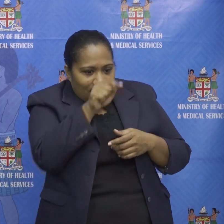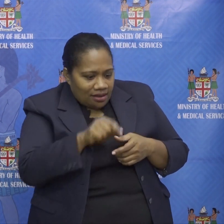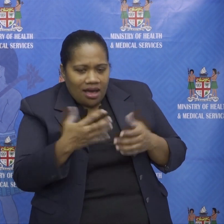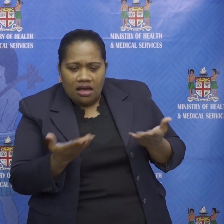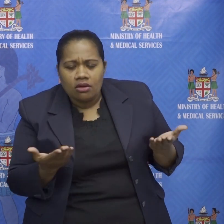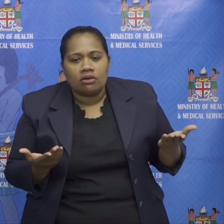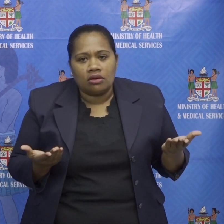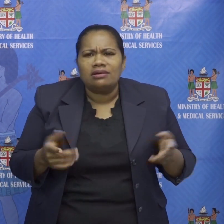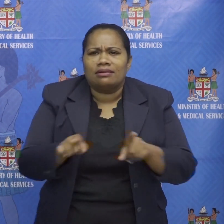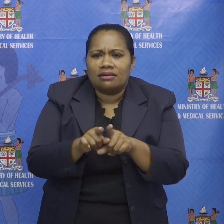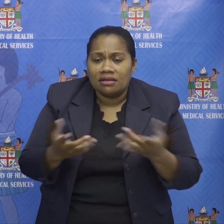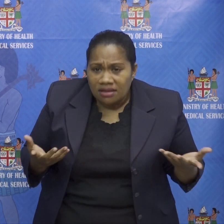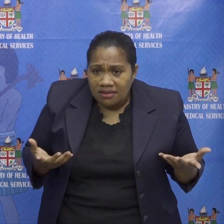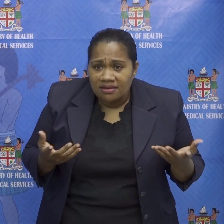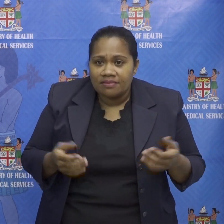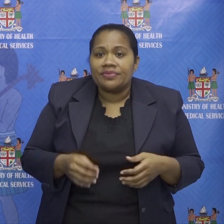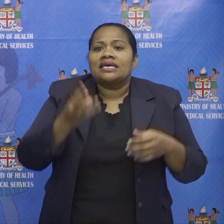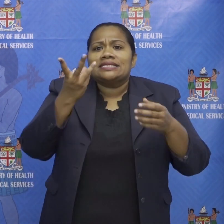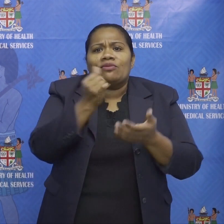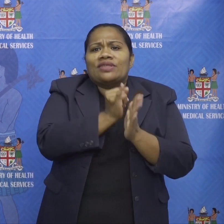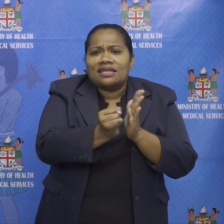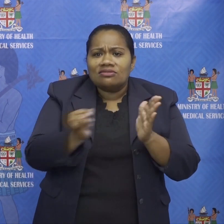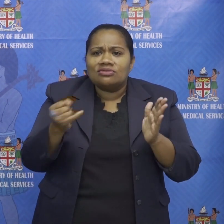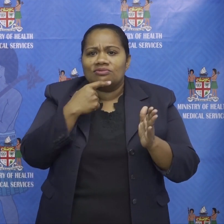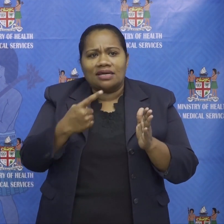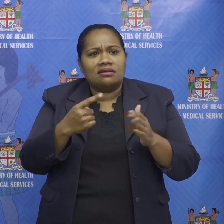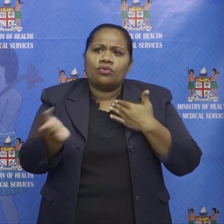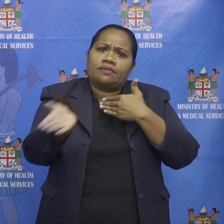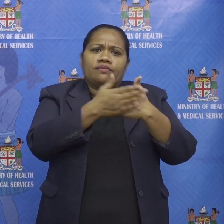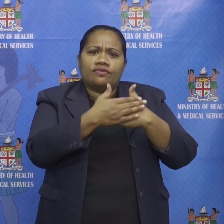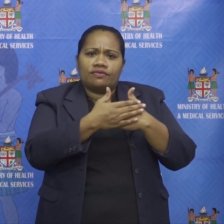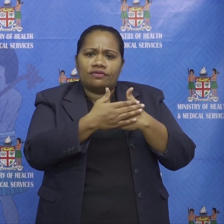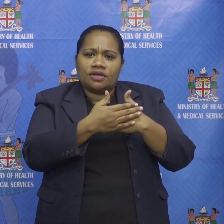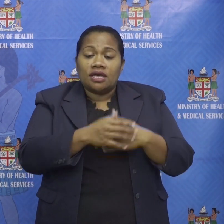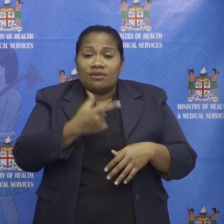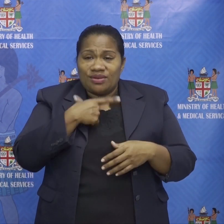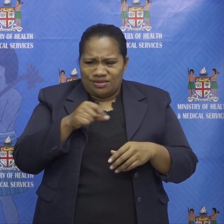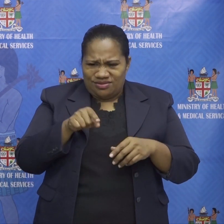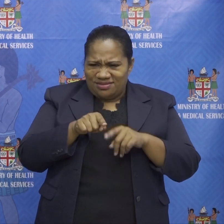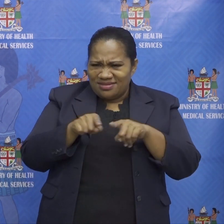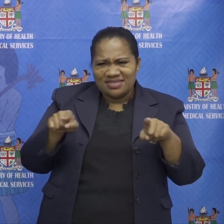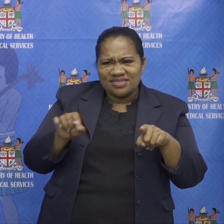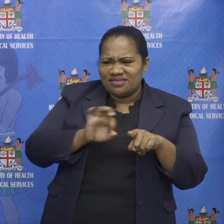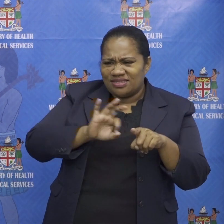about some industries that we said you'll have to close because you're non-essential but because if you are doing if you're manufacturing some medical